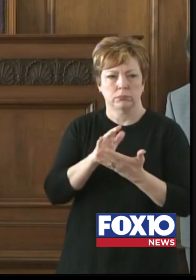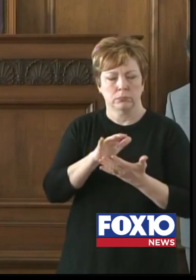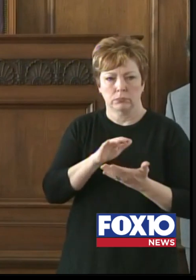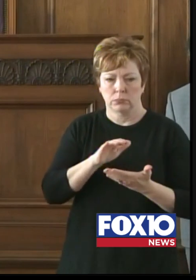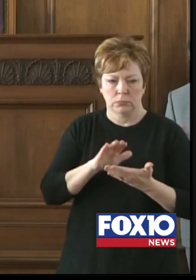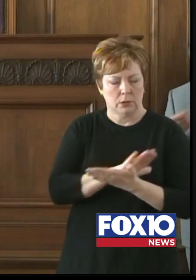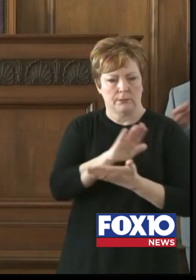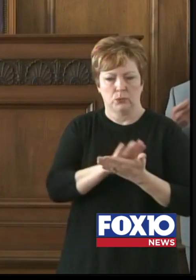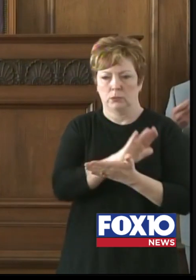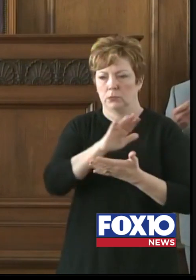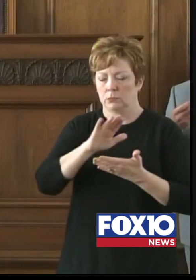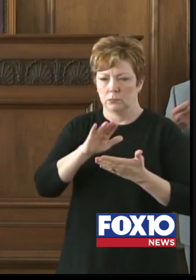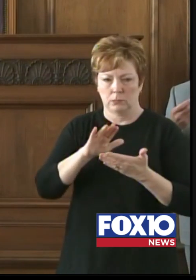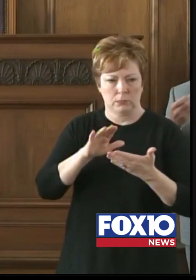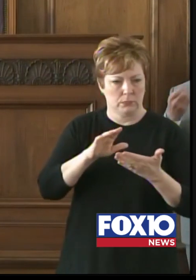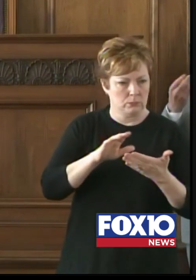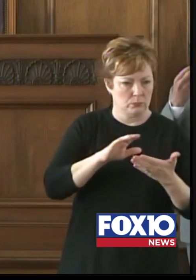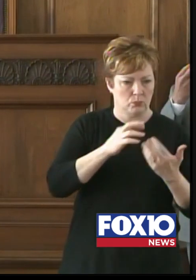recommendations.